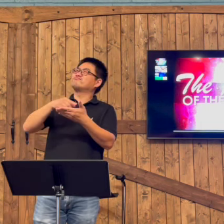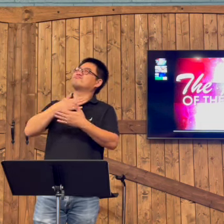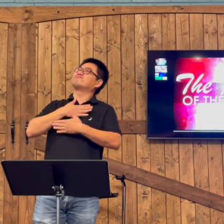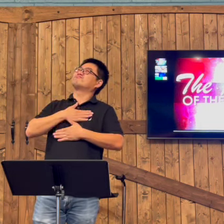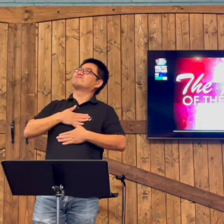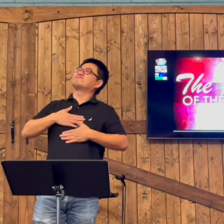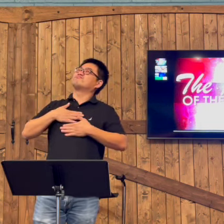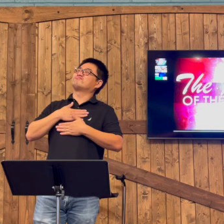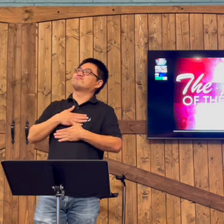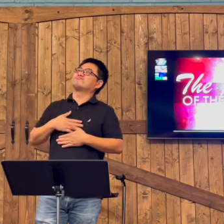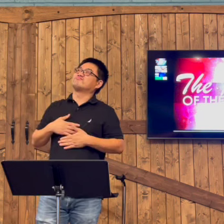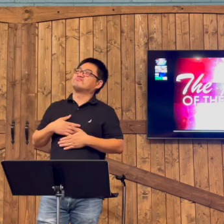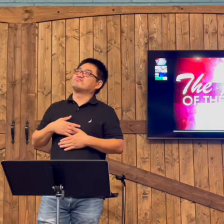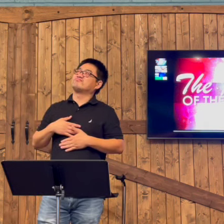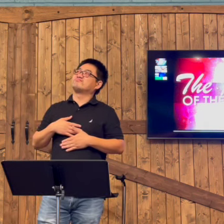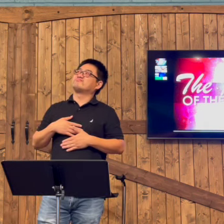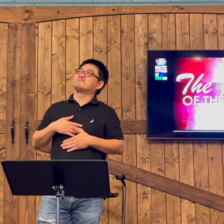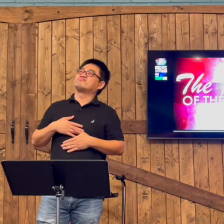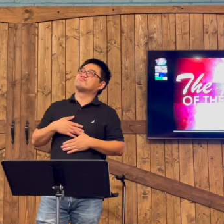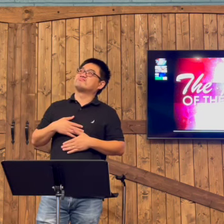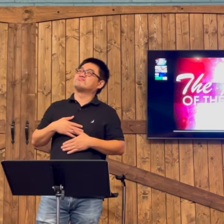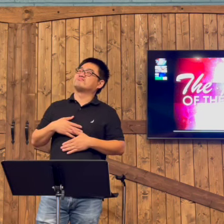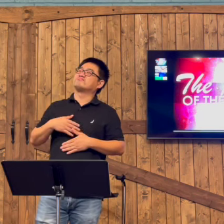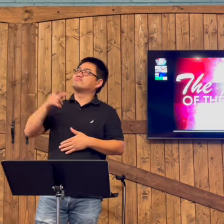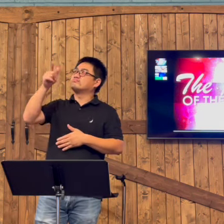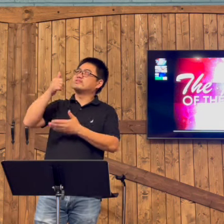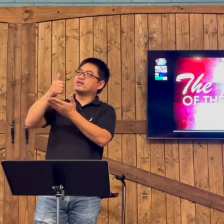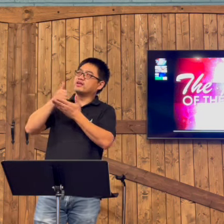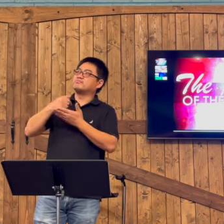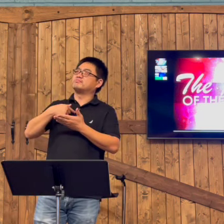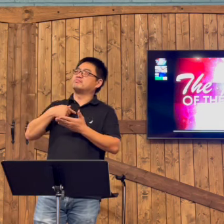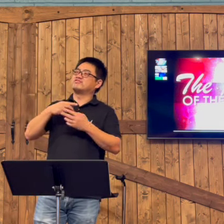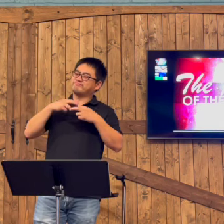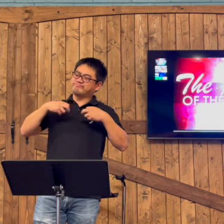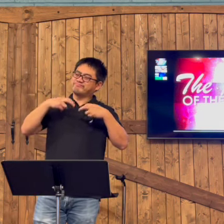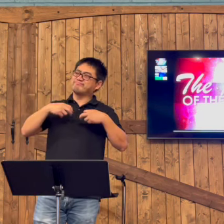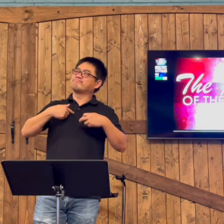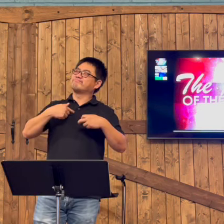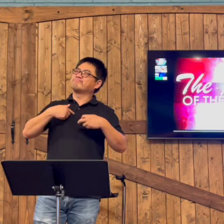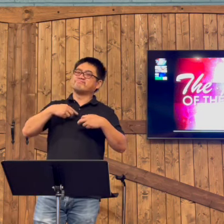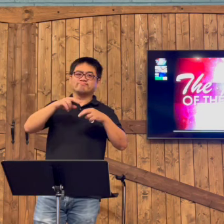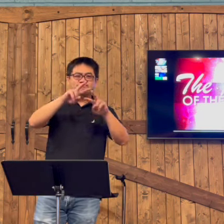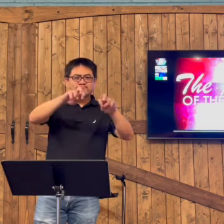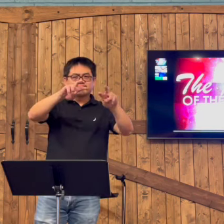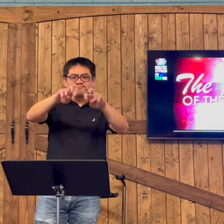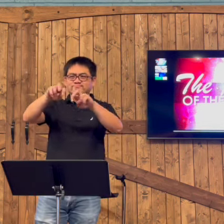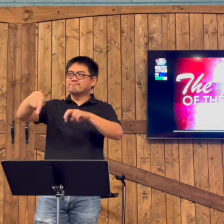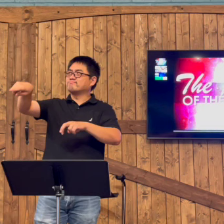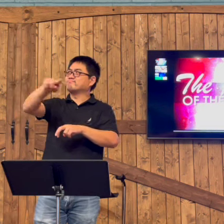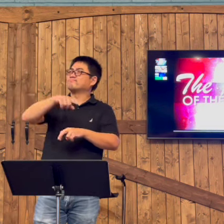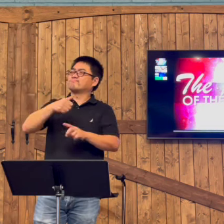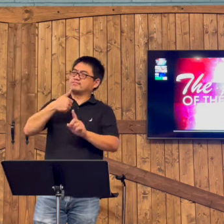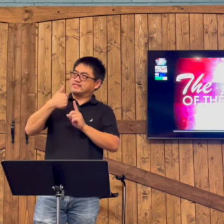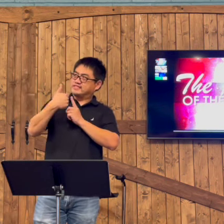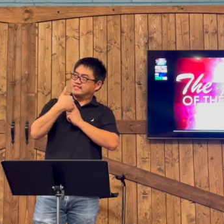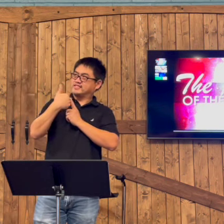And You are teaching me and I'm learning so much through Your words. Help me to analyze myself and each one